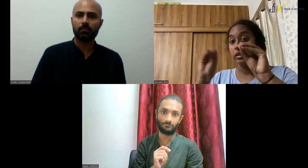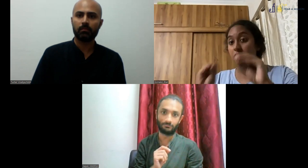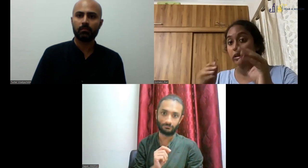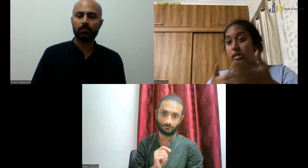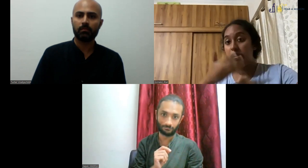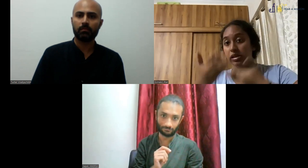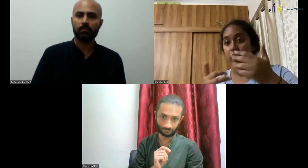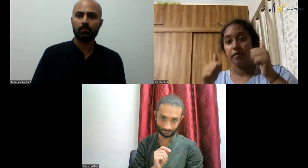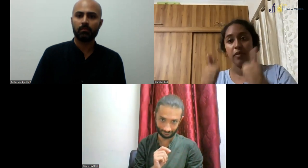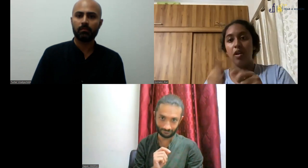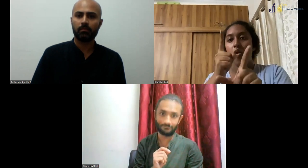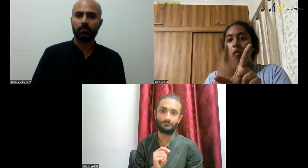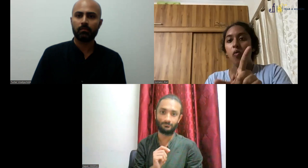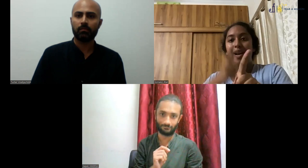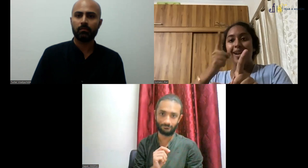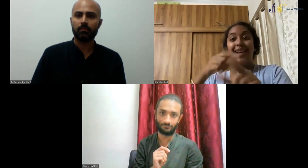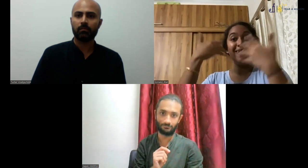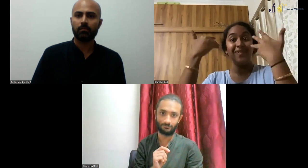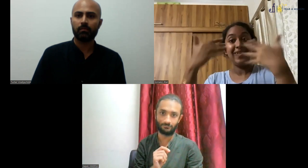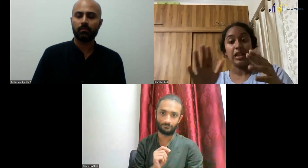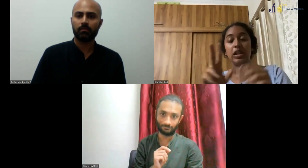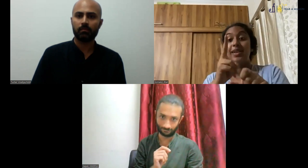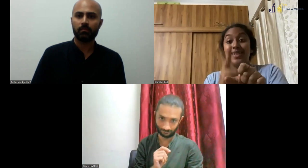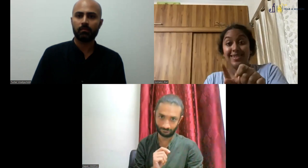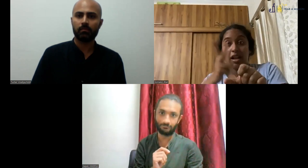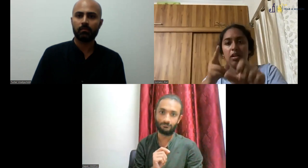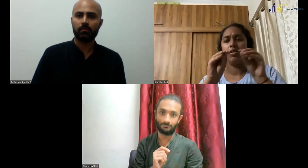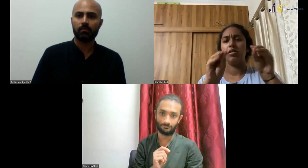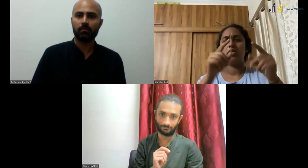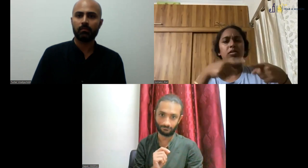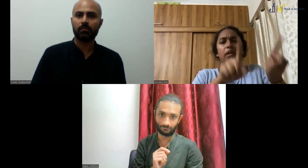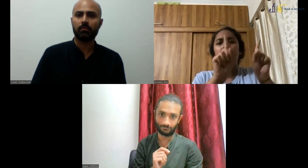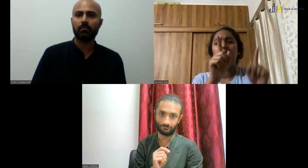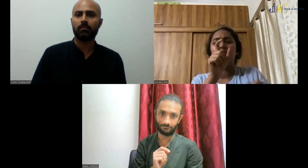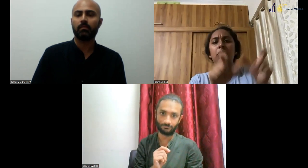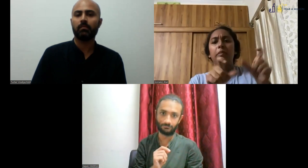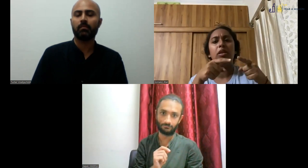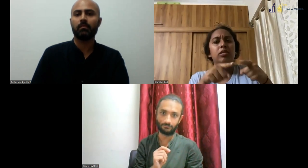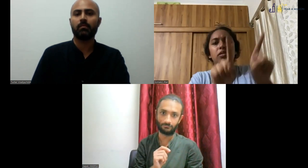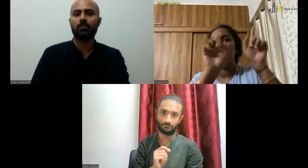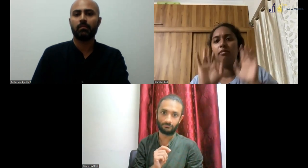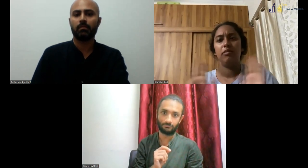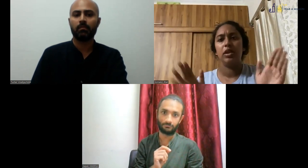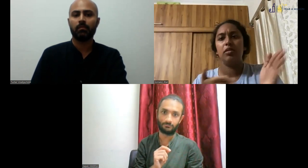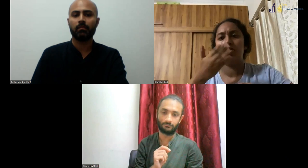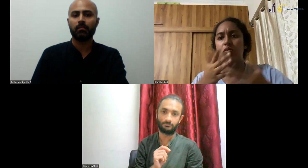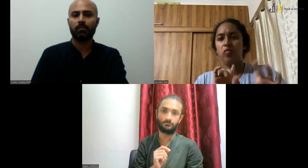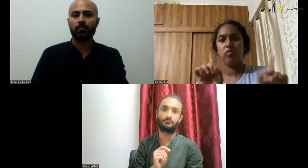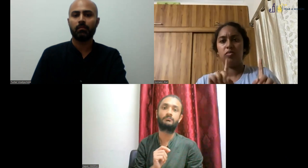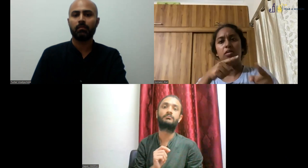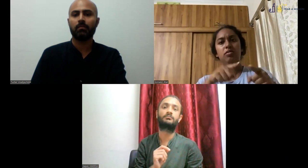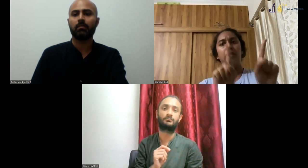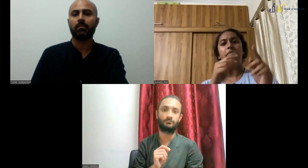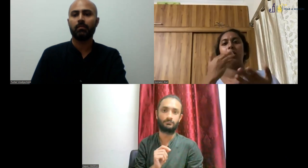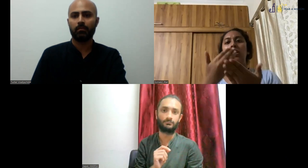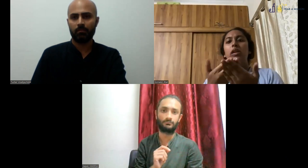the beginning, know, start teaching them all of the things. After one year, you can ask them